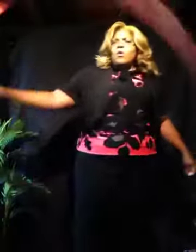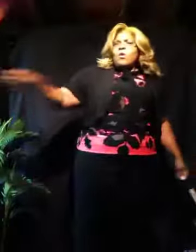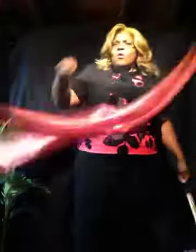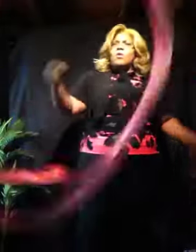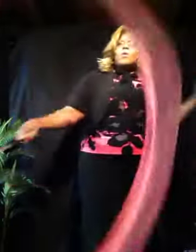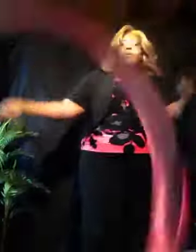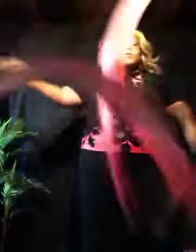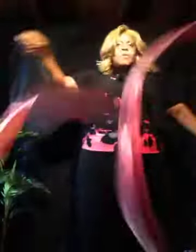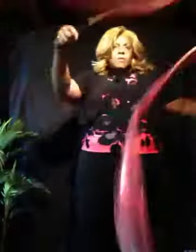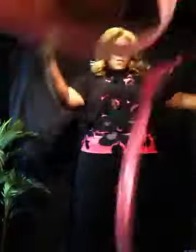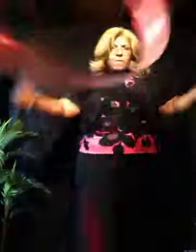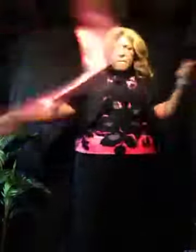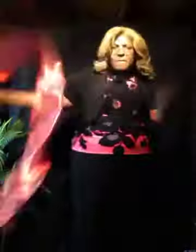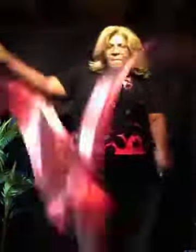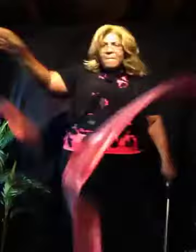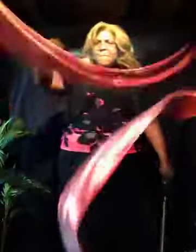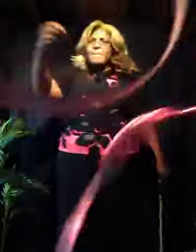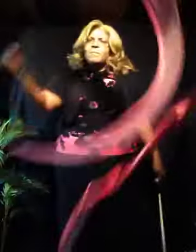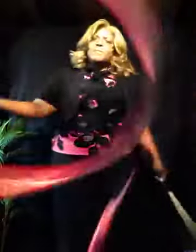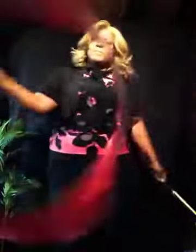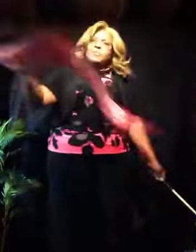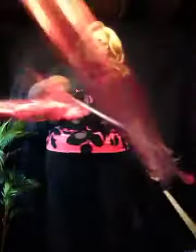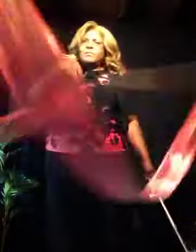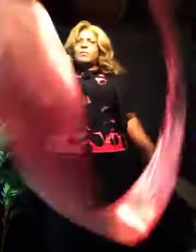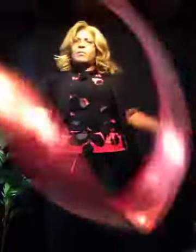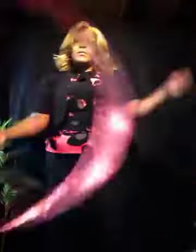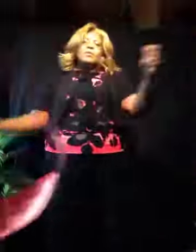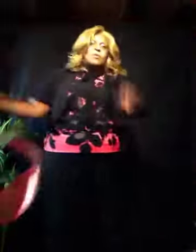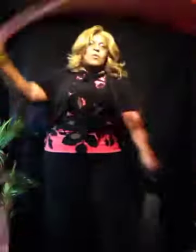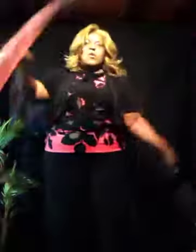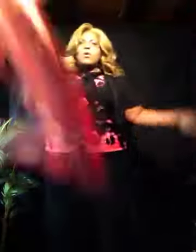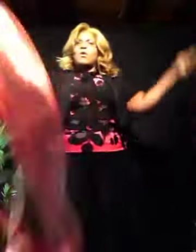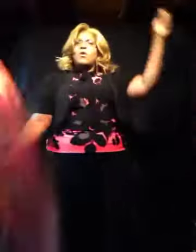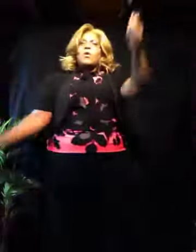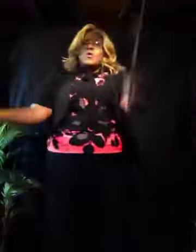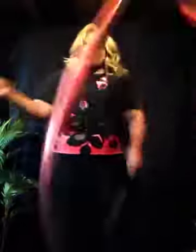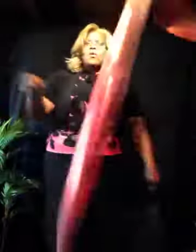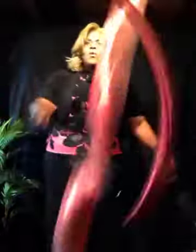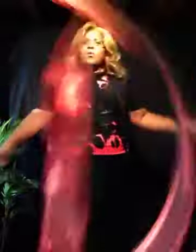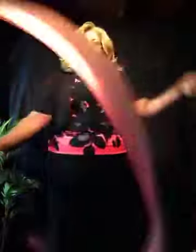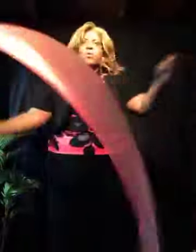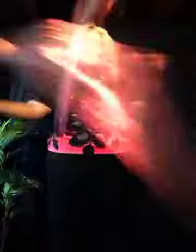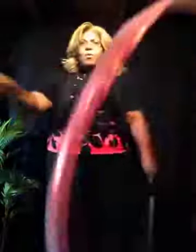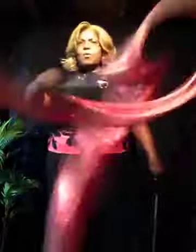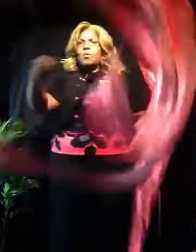I am story